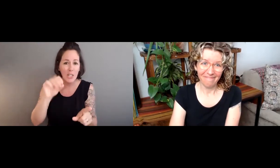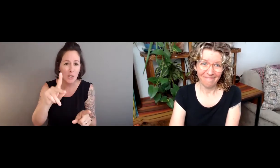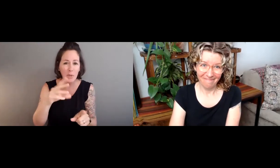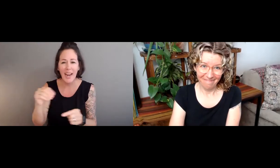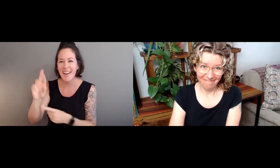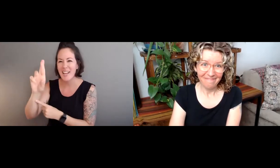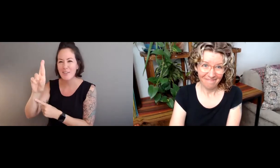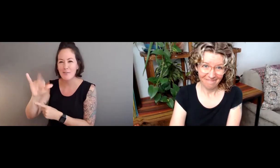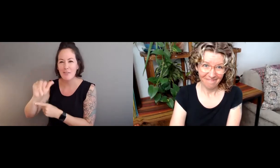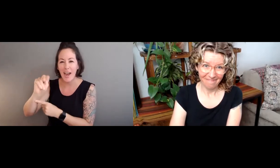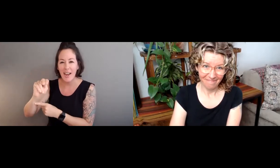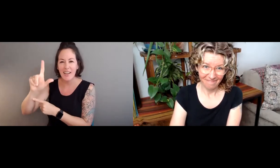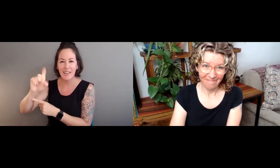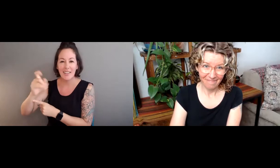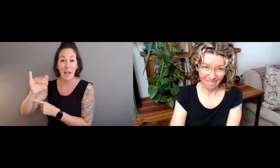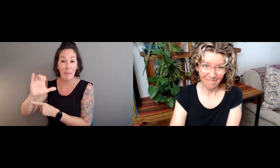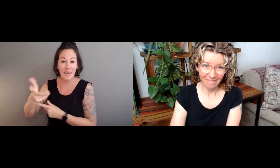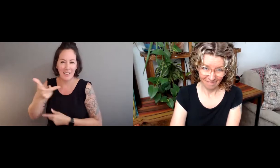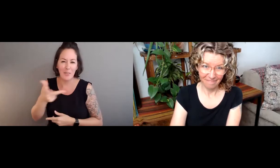continual reflective dialogues.